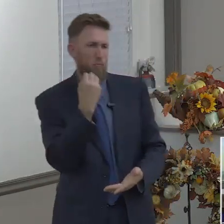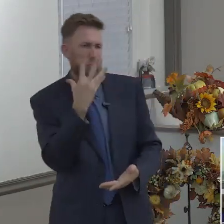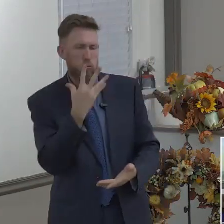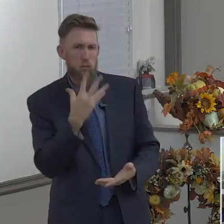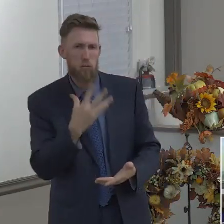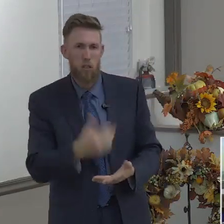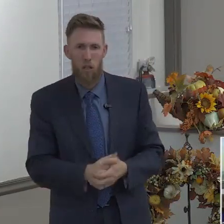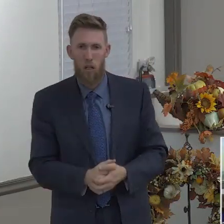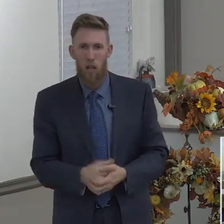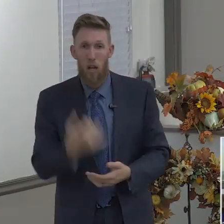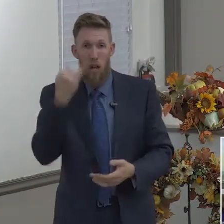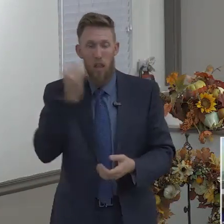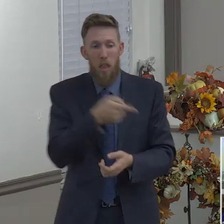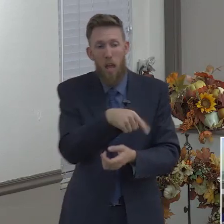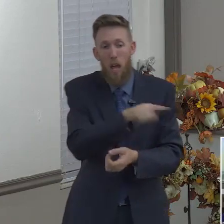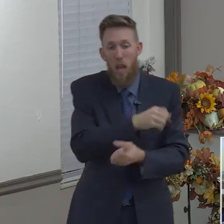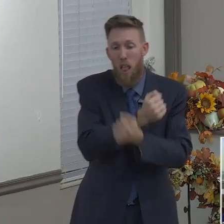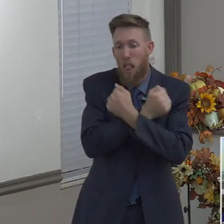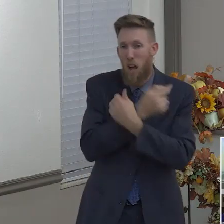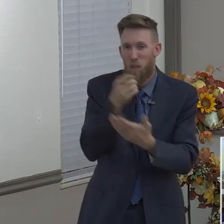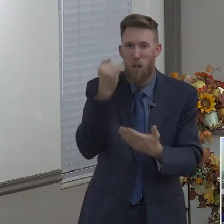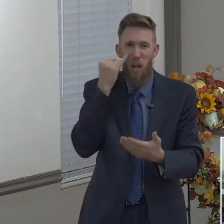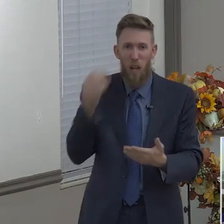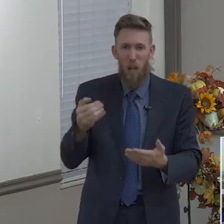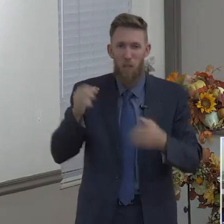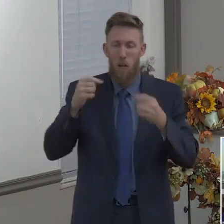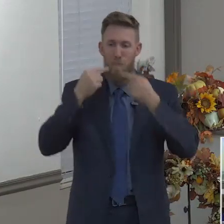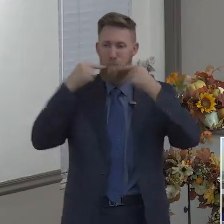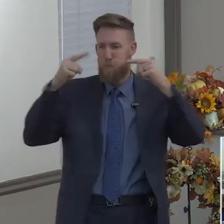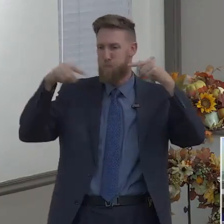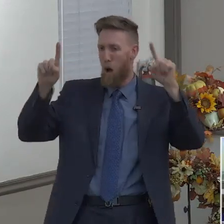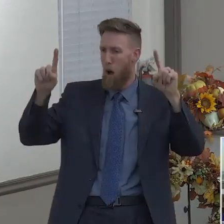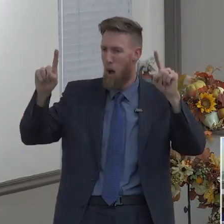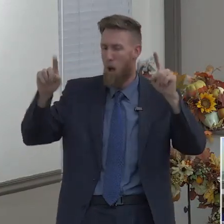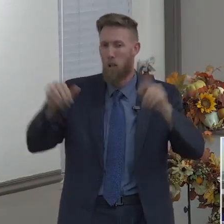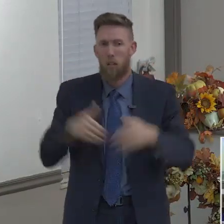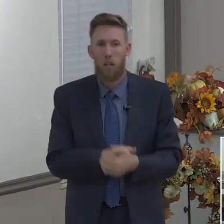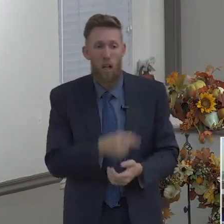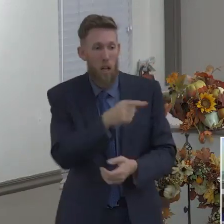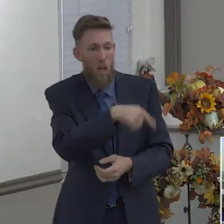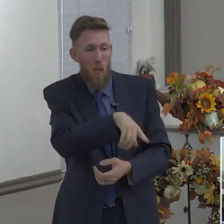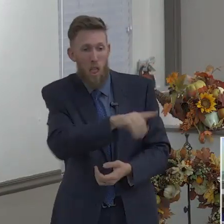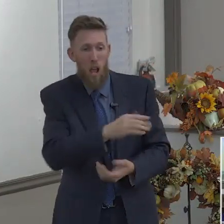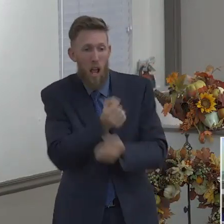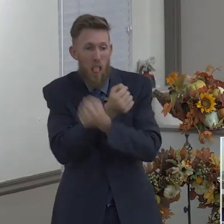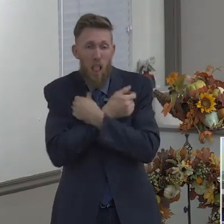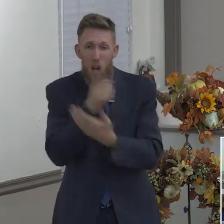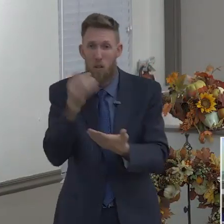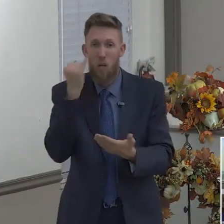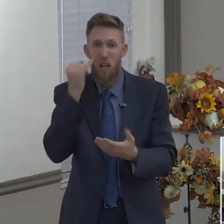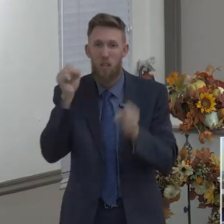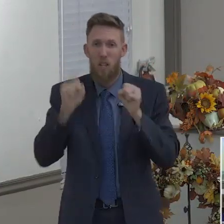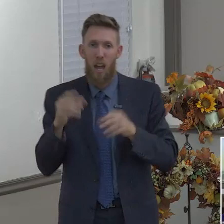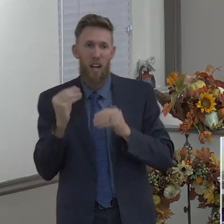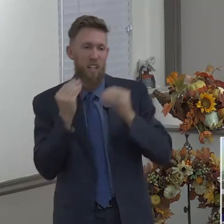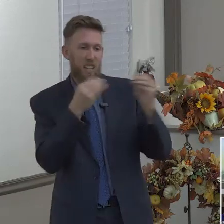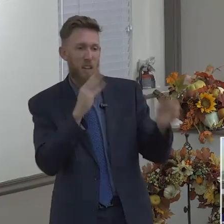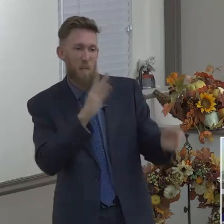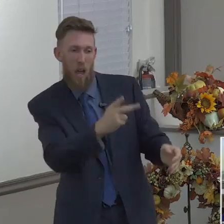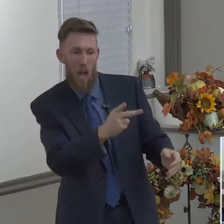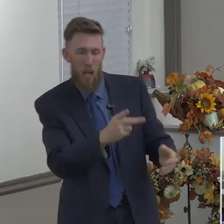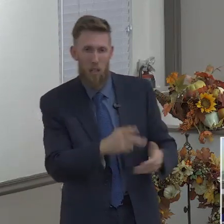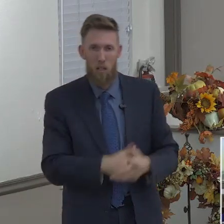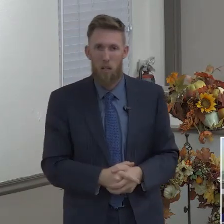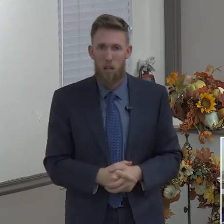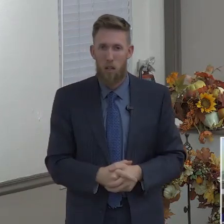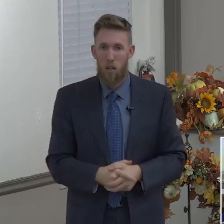and you can help them climb that ladder. The world loves you if you can give them something in return. So when they see us as Christians love each